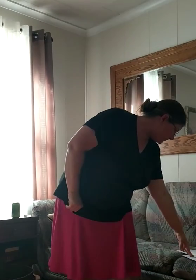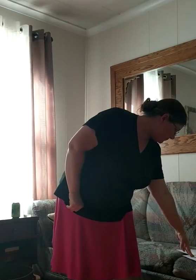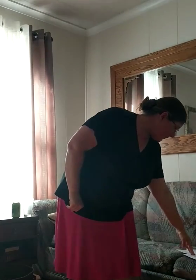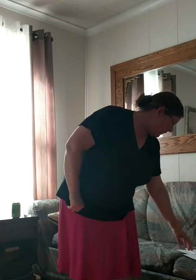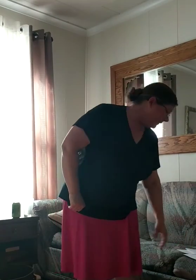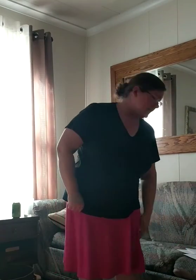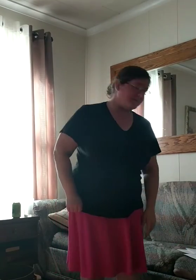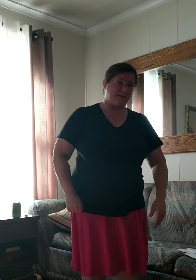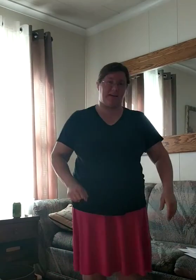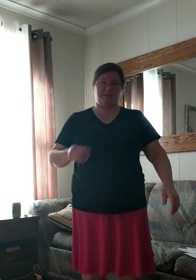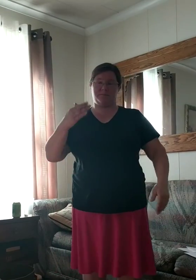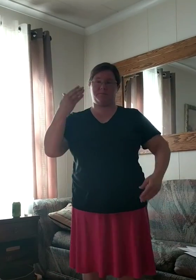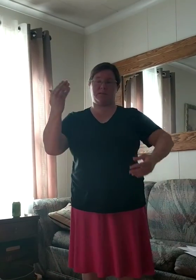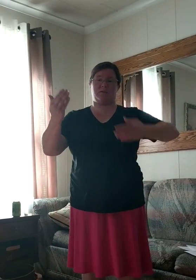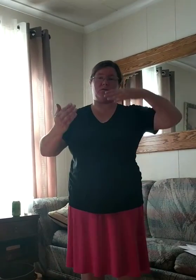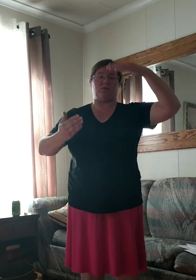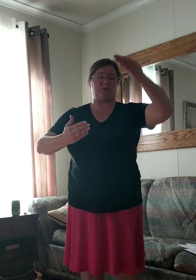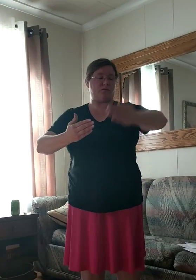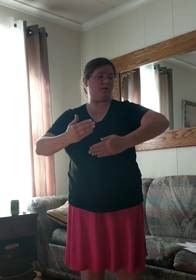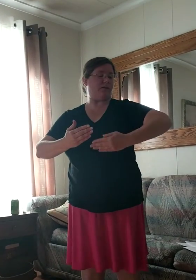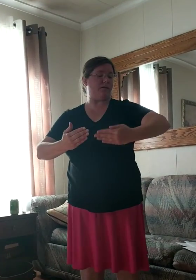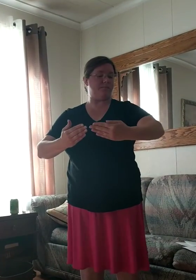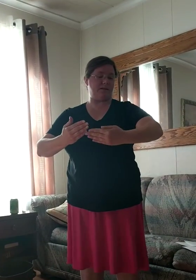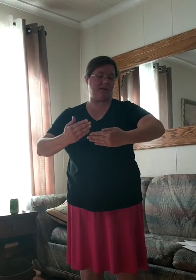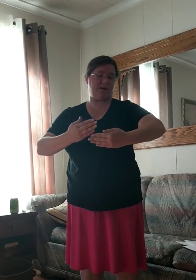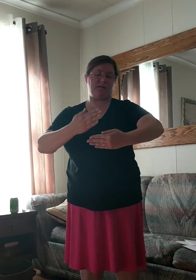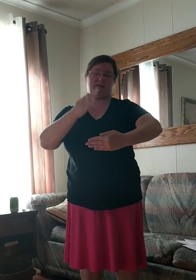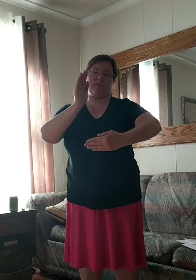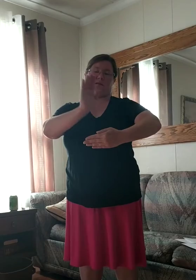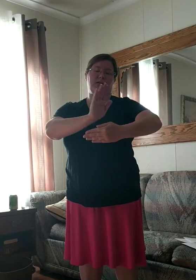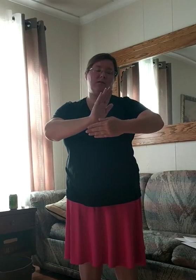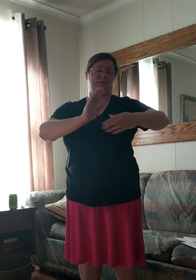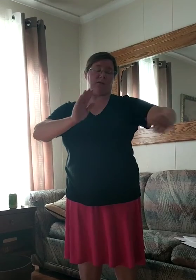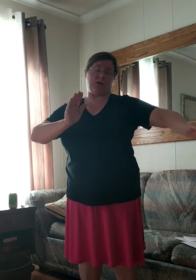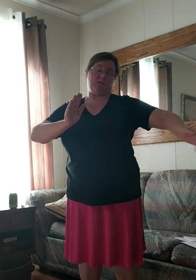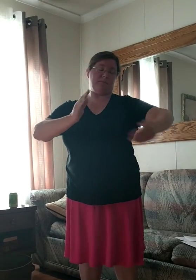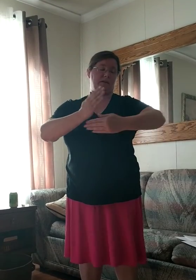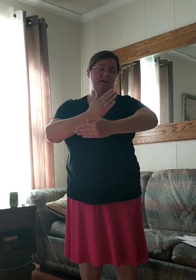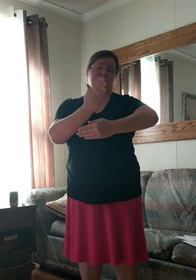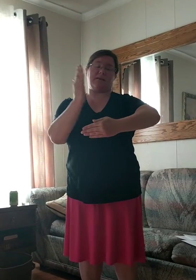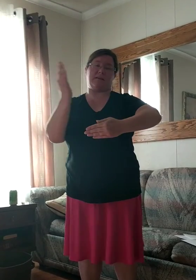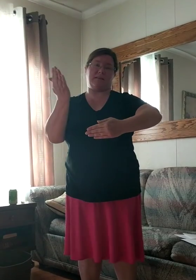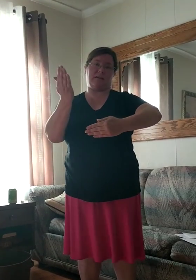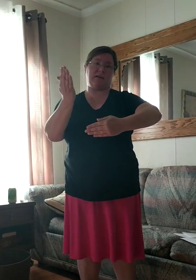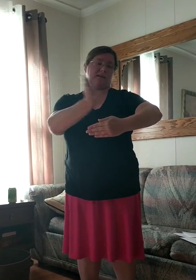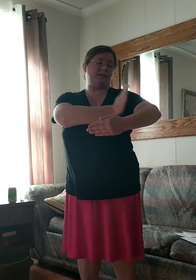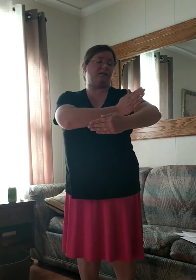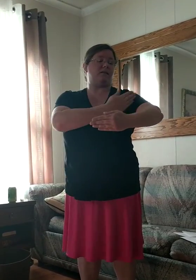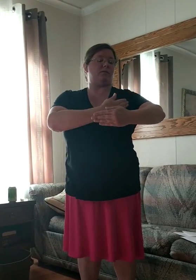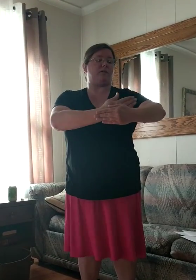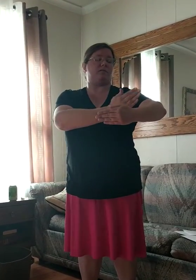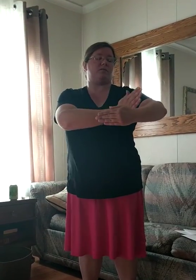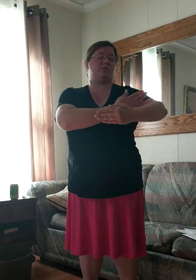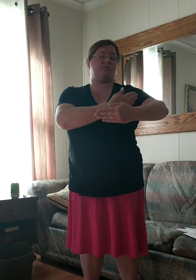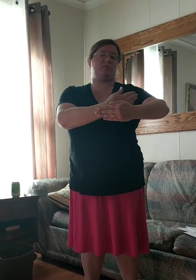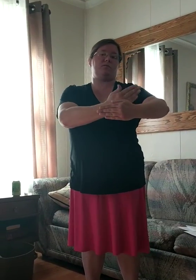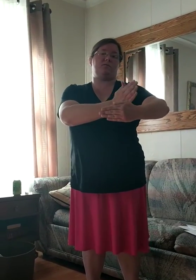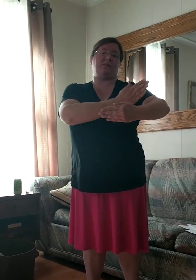And then sing. So, we're just going to cup this hand. Or arm. Take this hand. And we're going to sing.